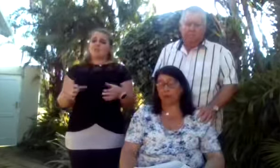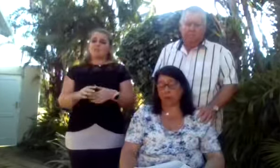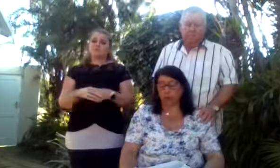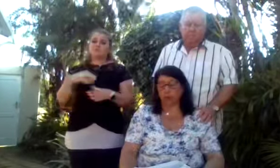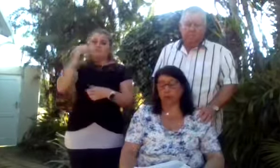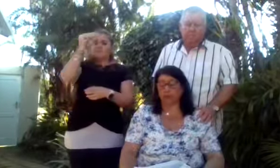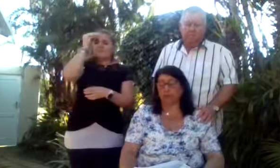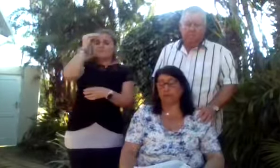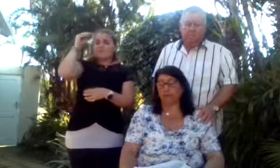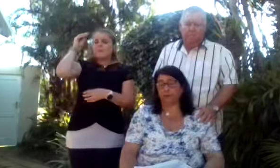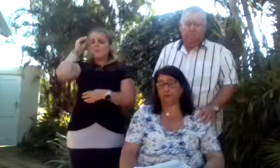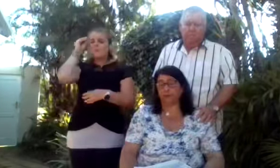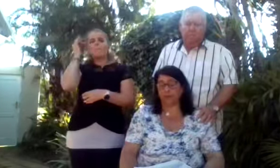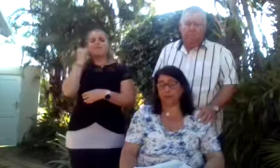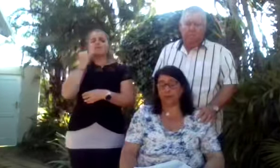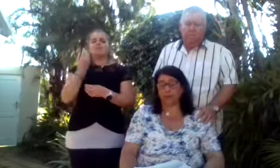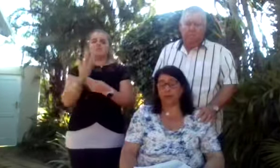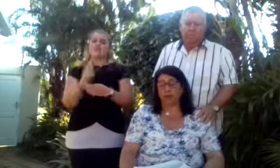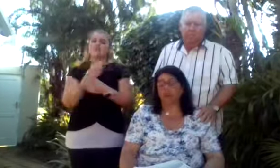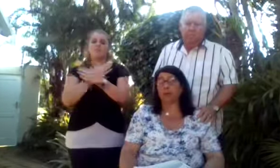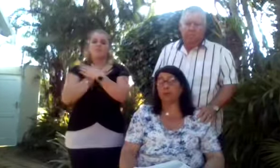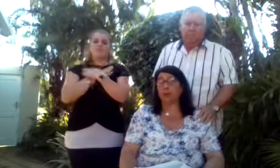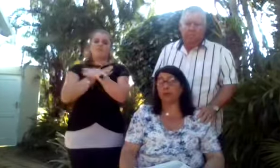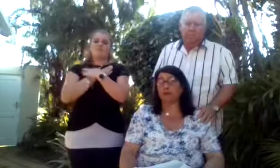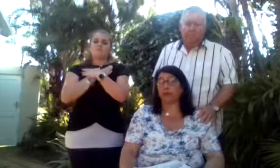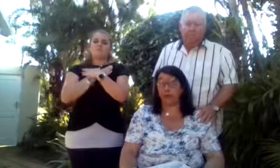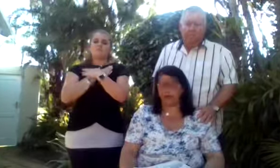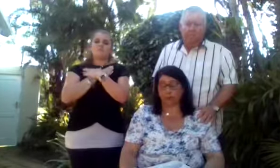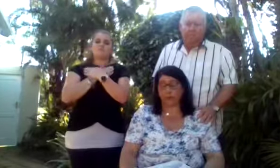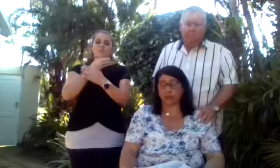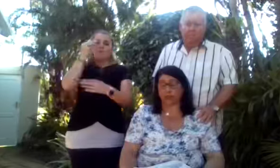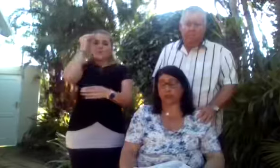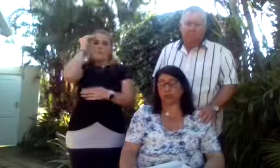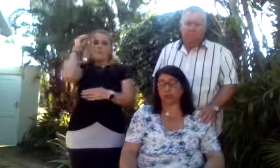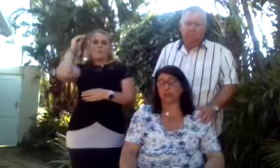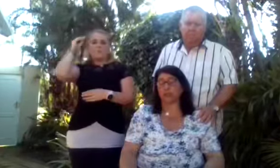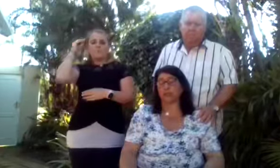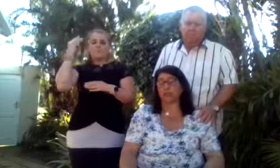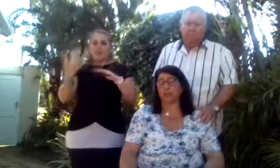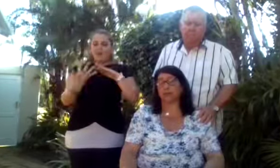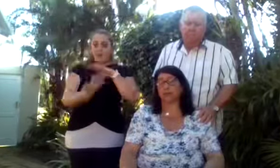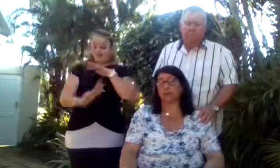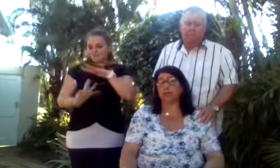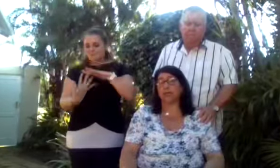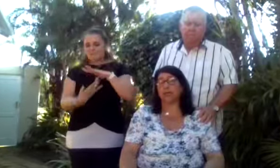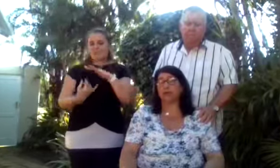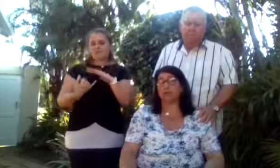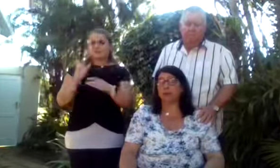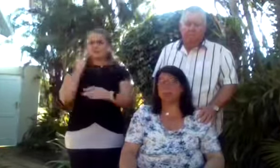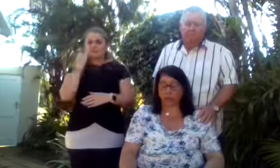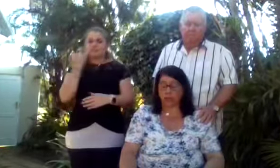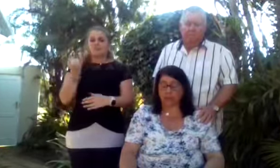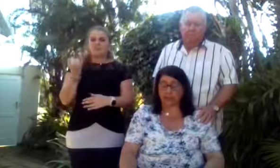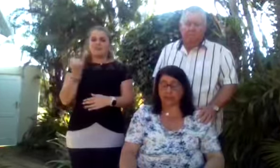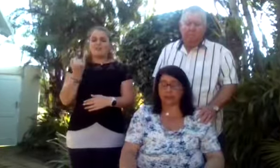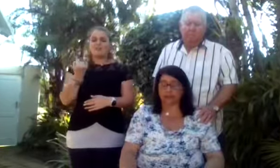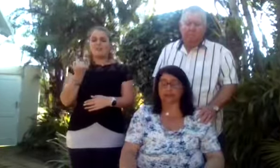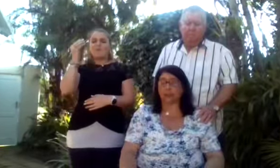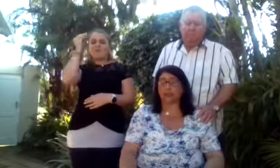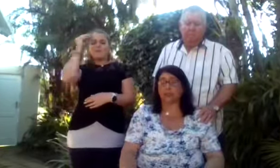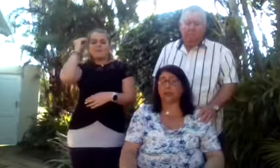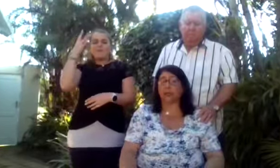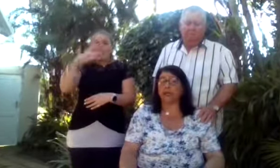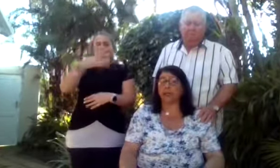Remember her with love. Remember her for the inspiration she was. Remember her kindness.